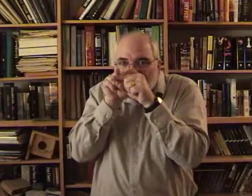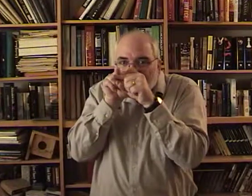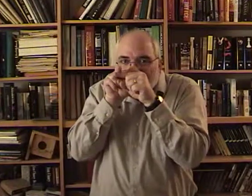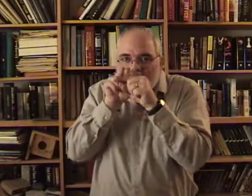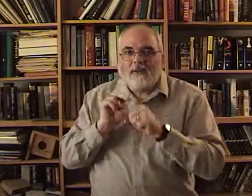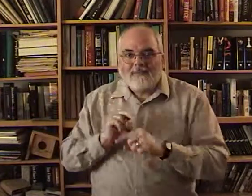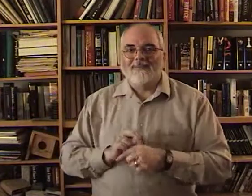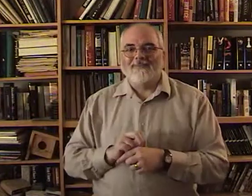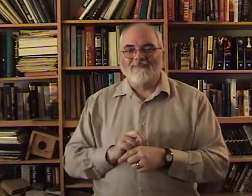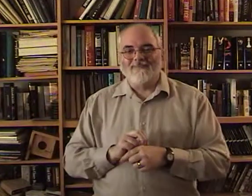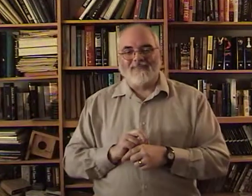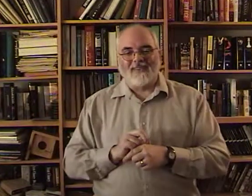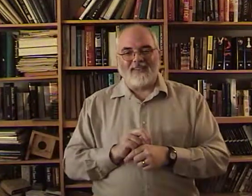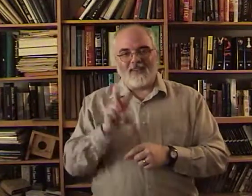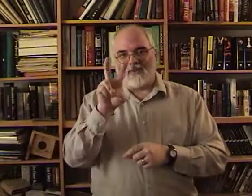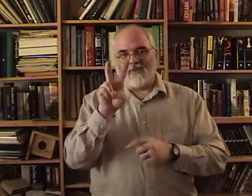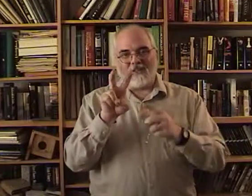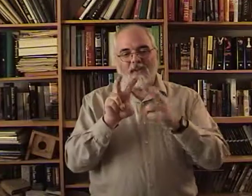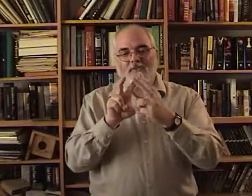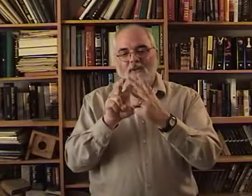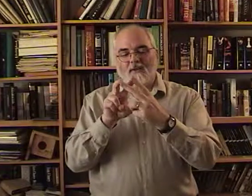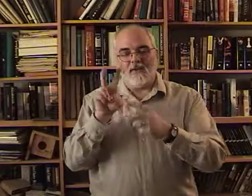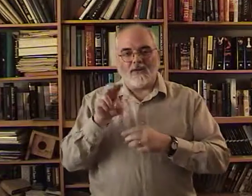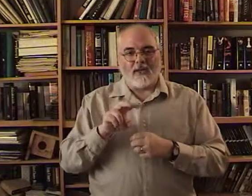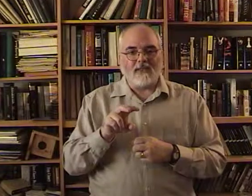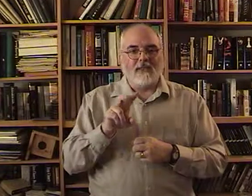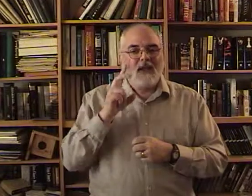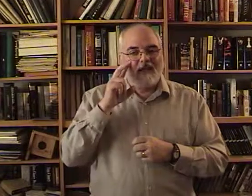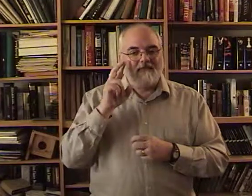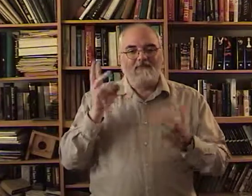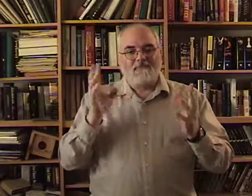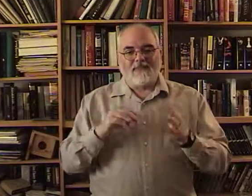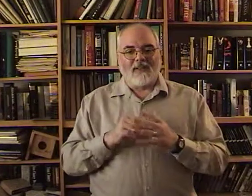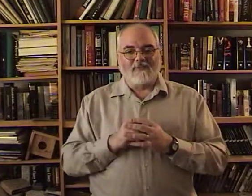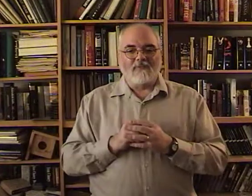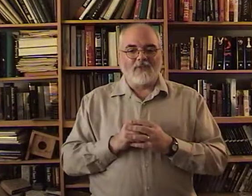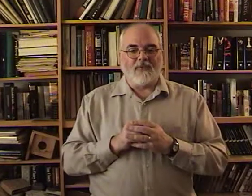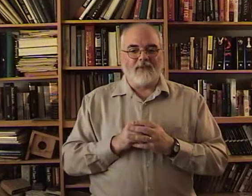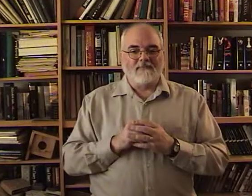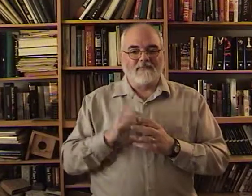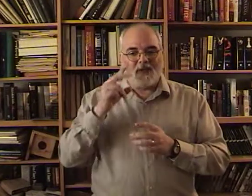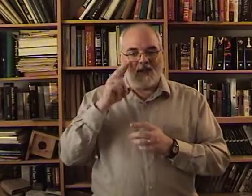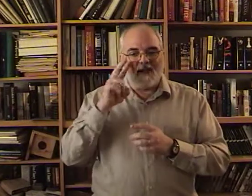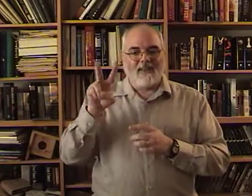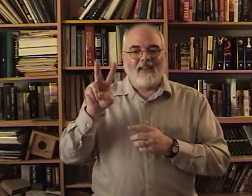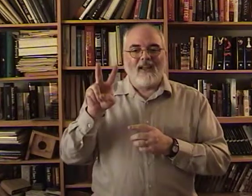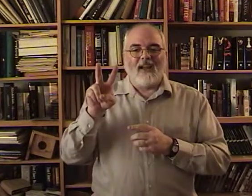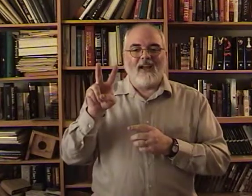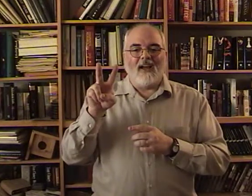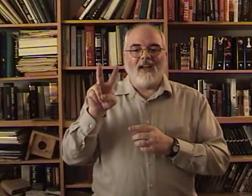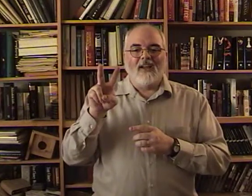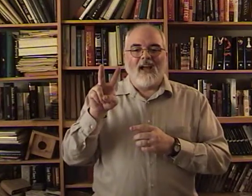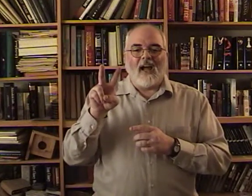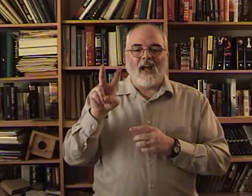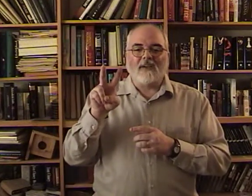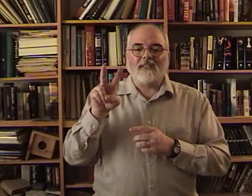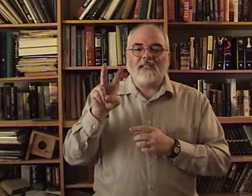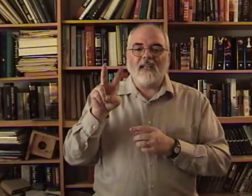Peek. So. Kind of fun. Those are your eyes. Just fun. Alright. I'll see.